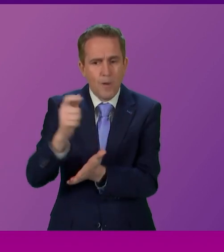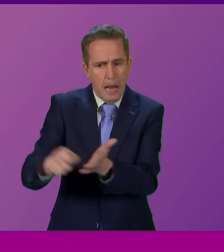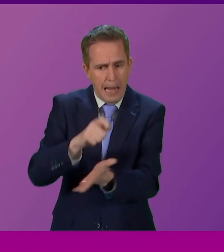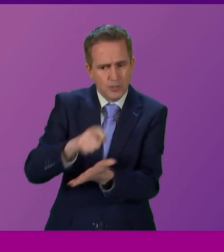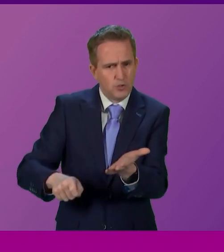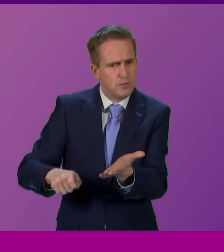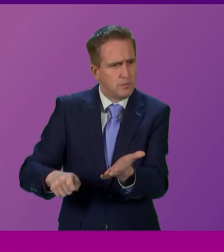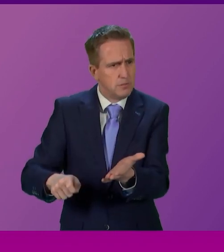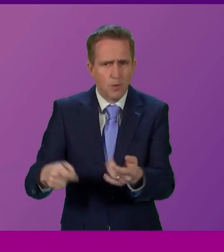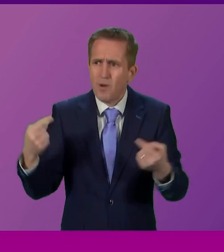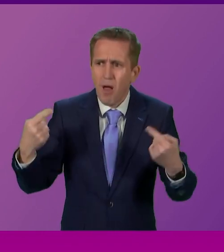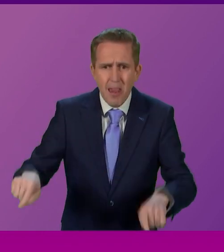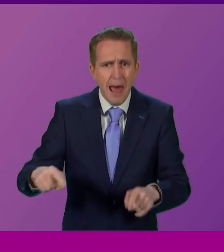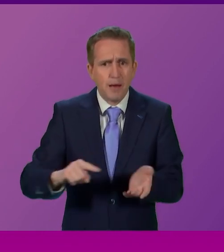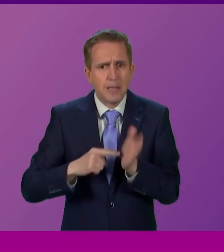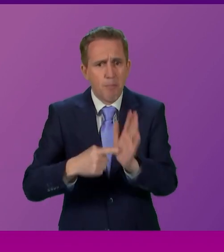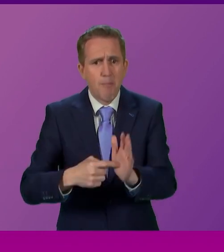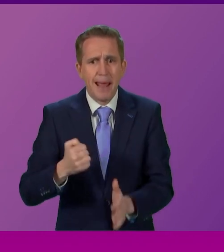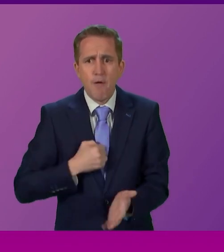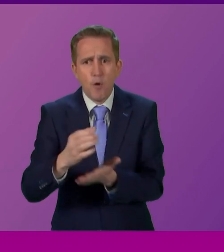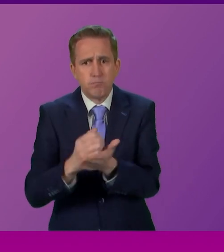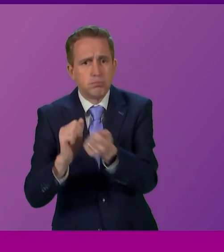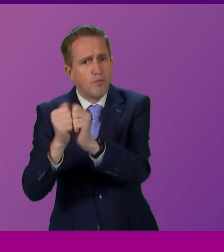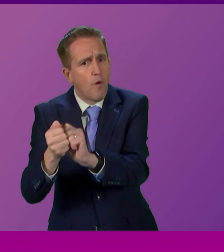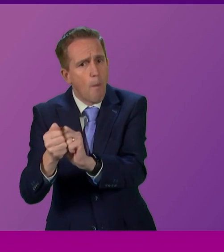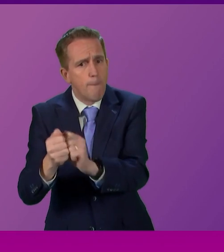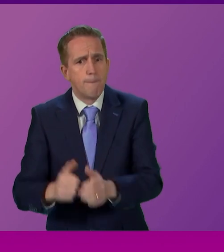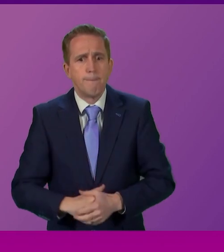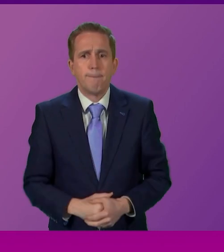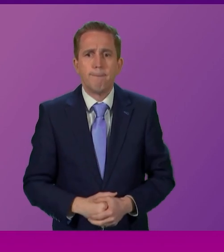lacking a mandate to implement our own constitutional reforms? Michael Mara.